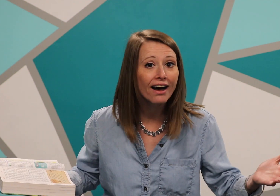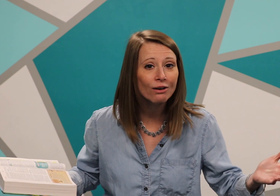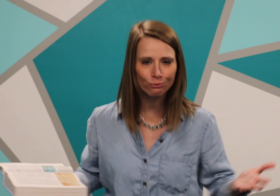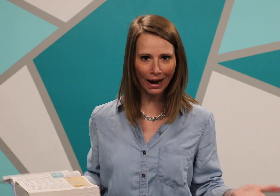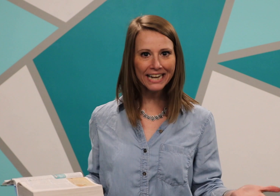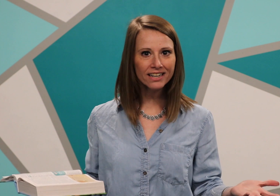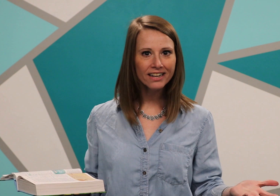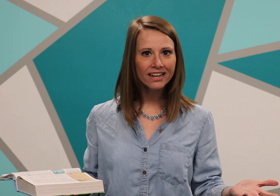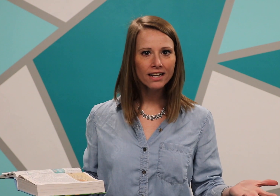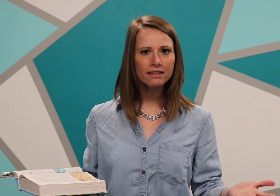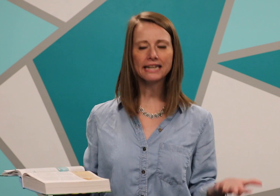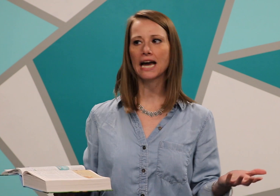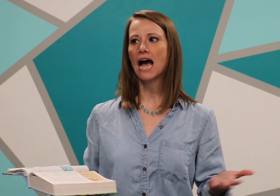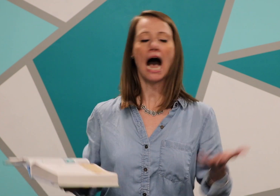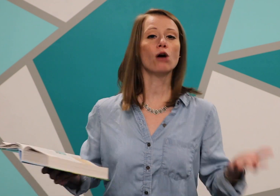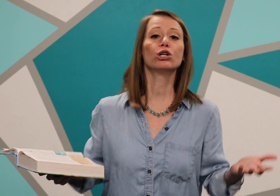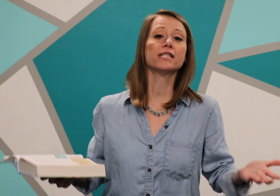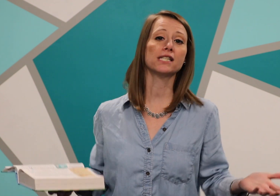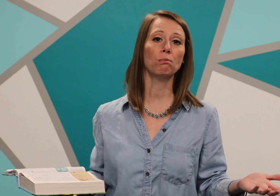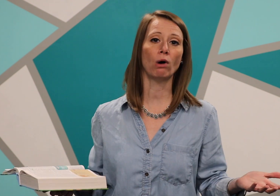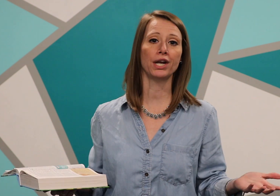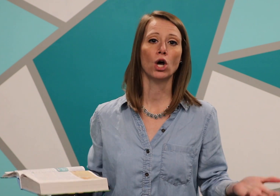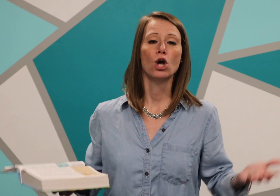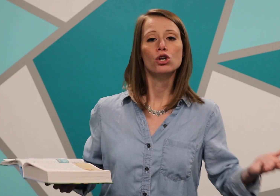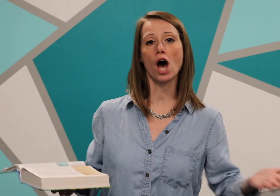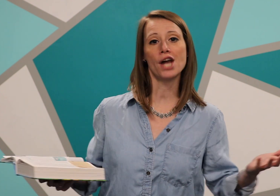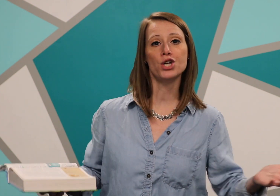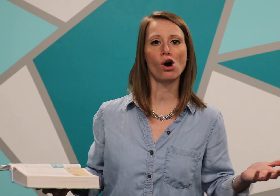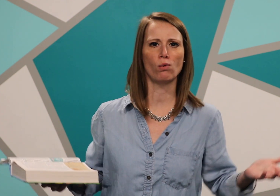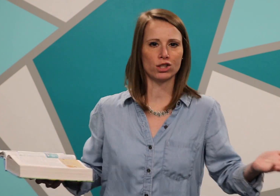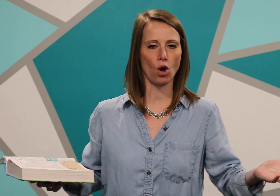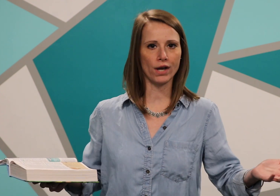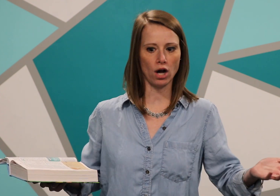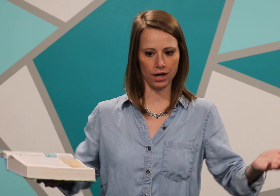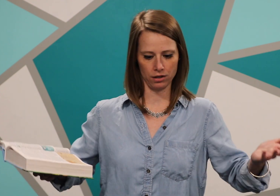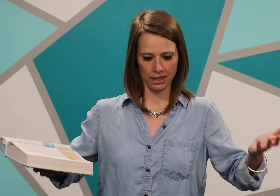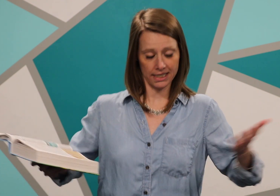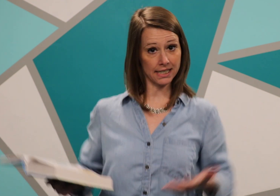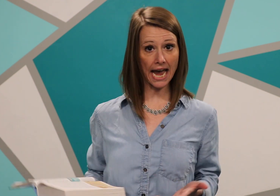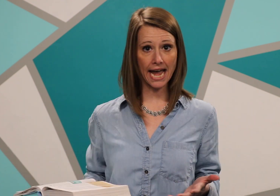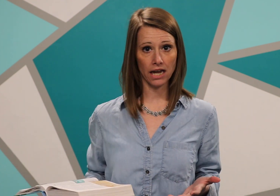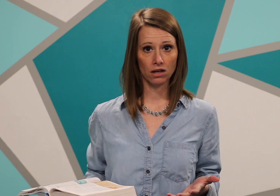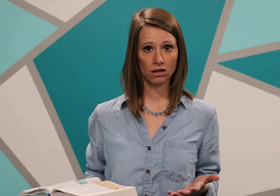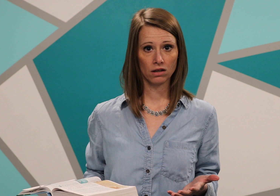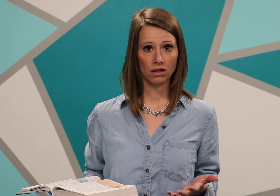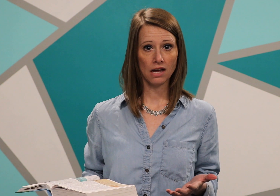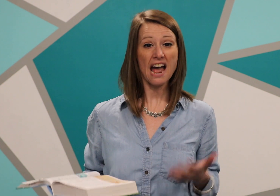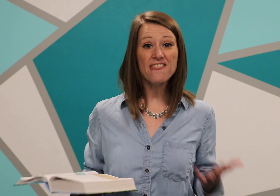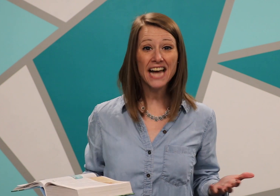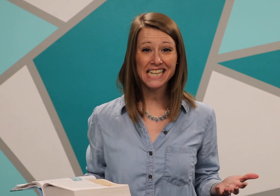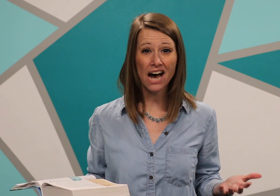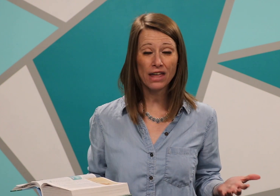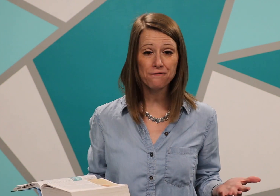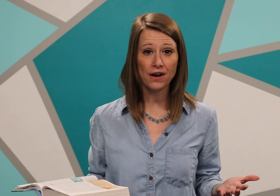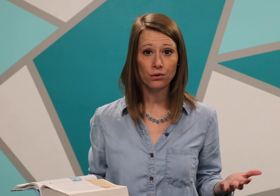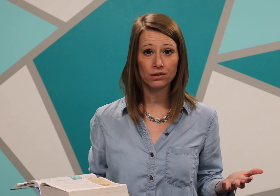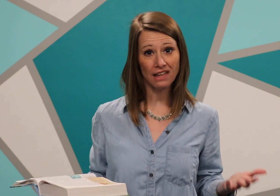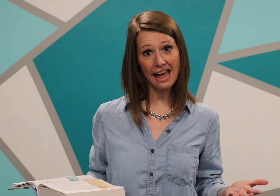Right? Like, how could someone not know what's going on today? And that's how they felt then.